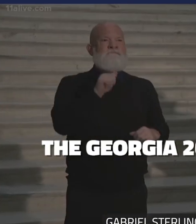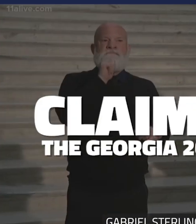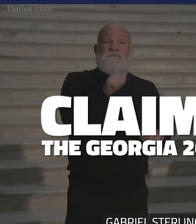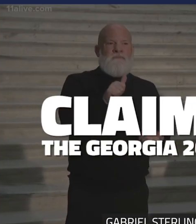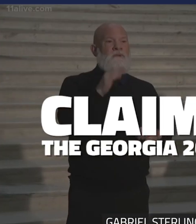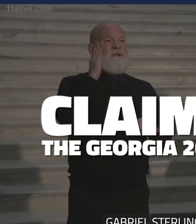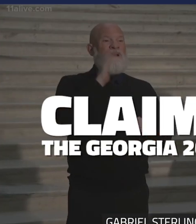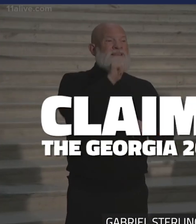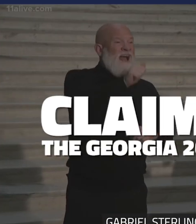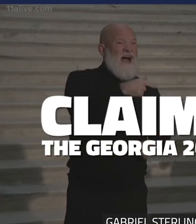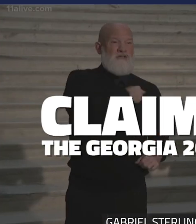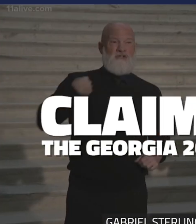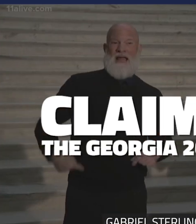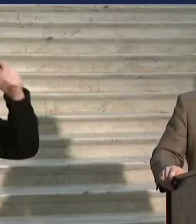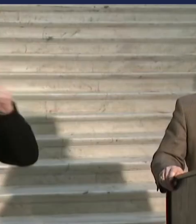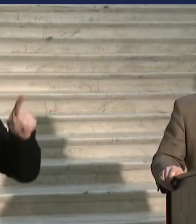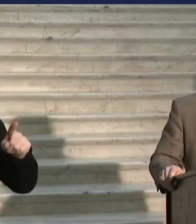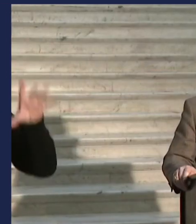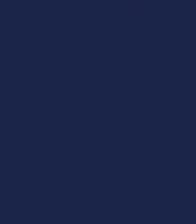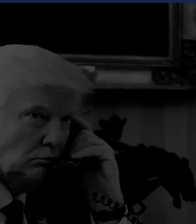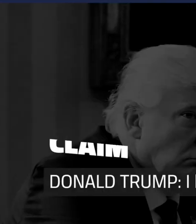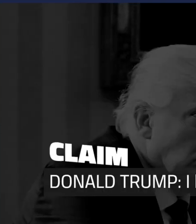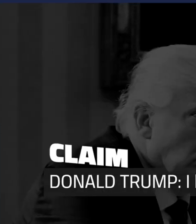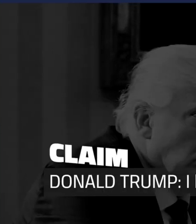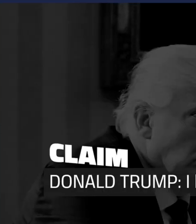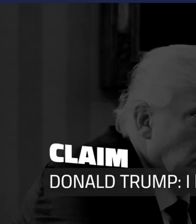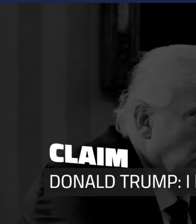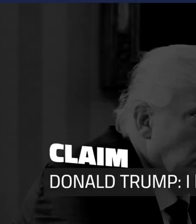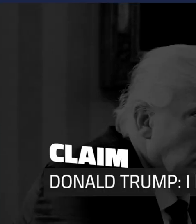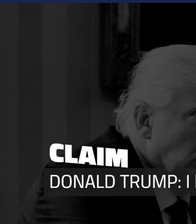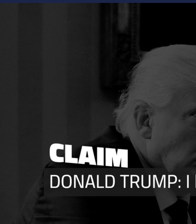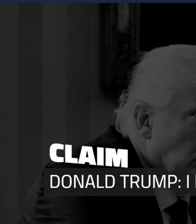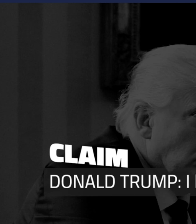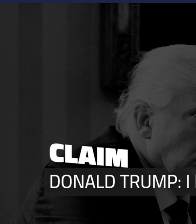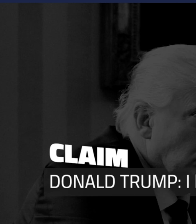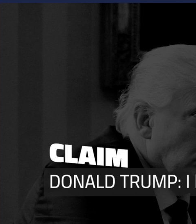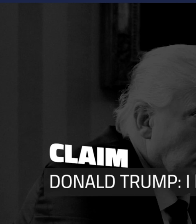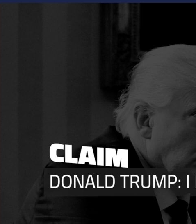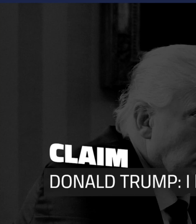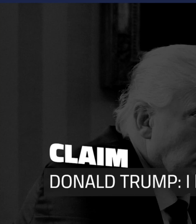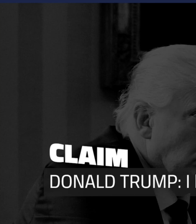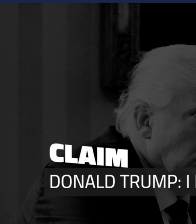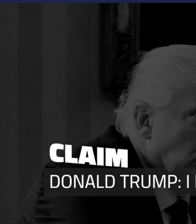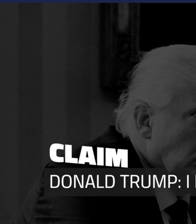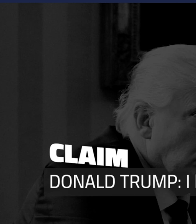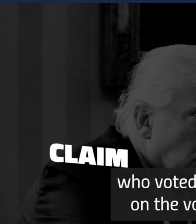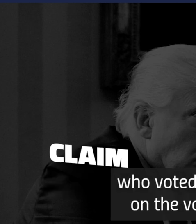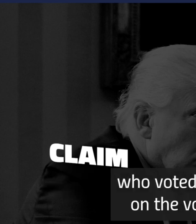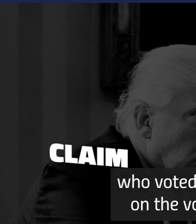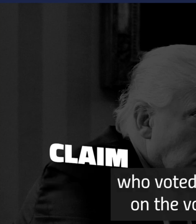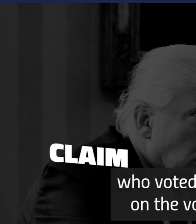Let's see, we've got such a long list. Alright. I believe it's about 4,502 voters